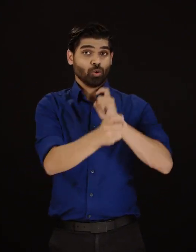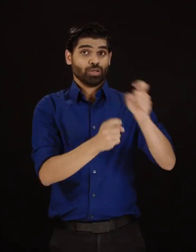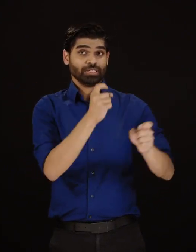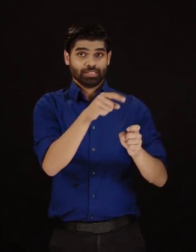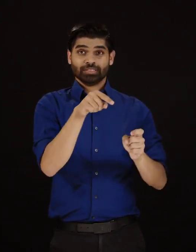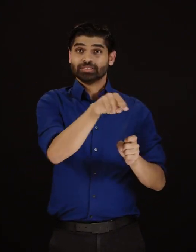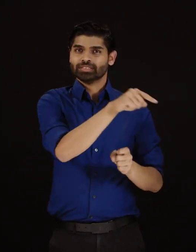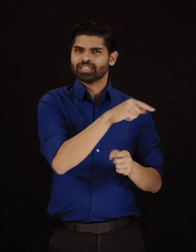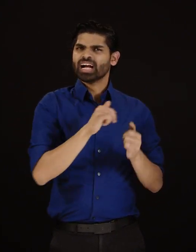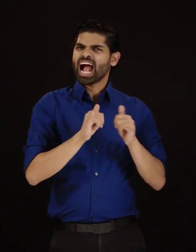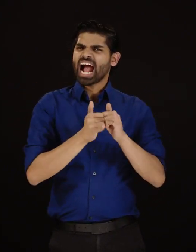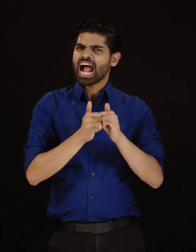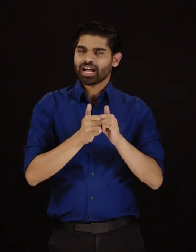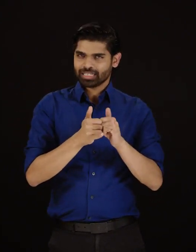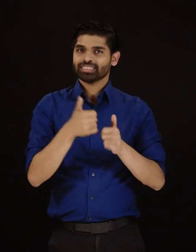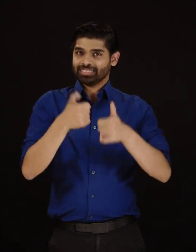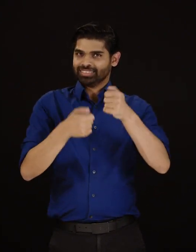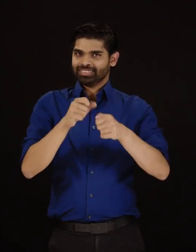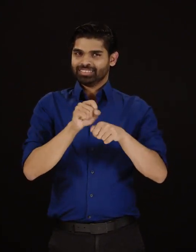Cross or other nonprofit organizations.